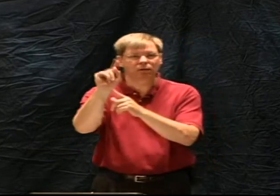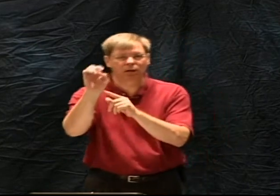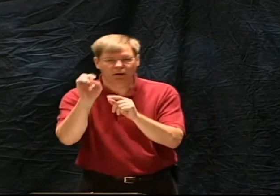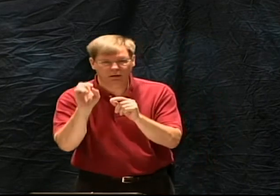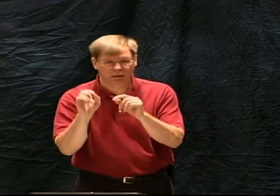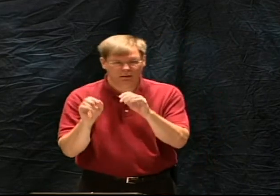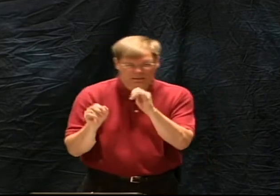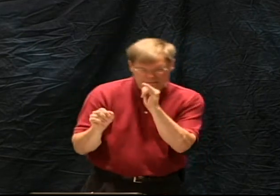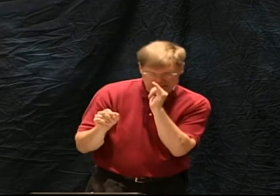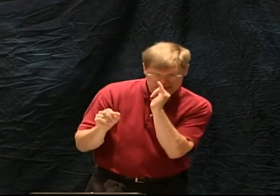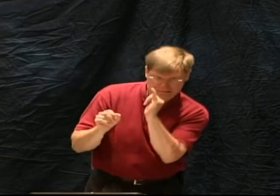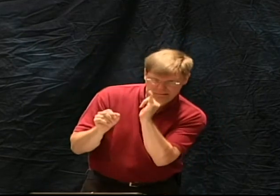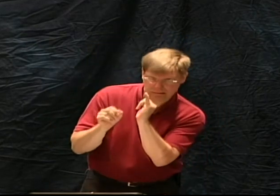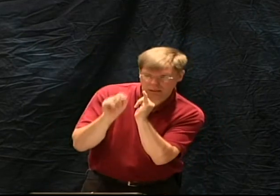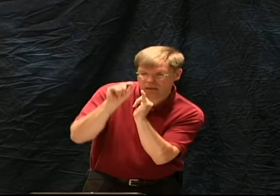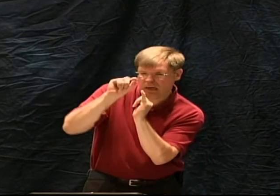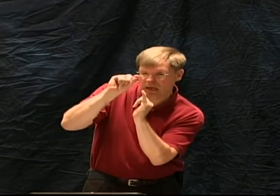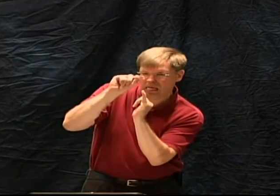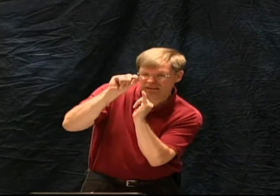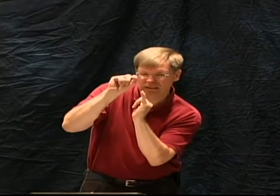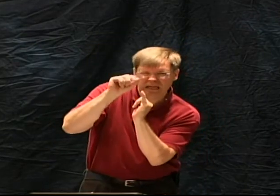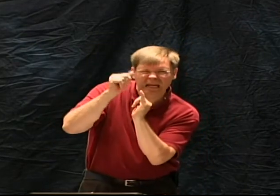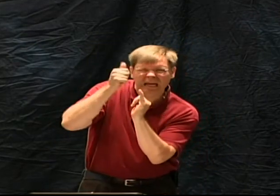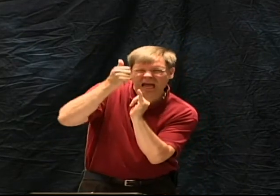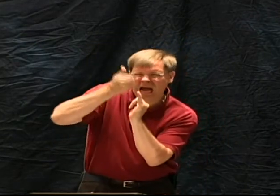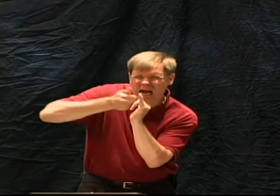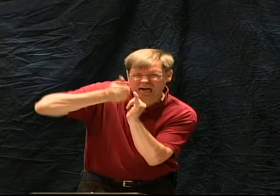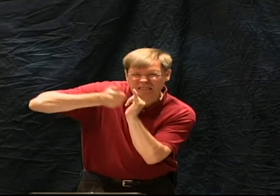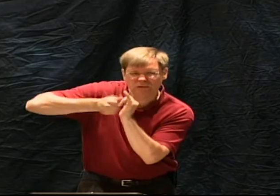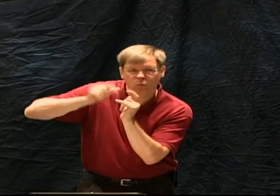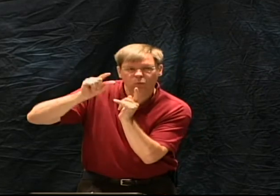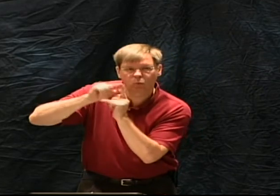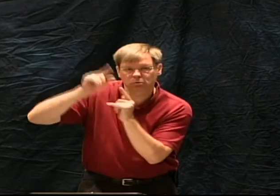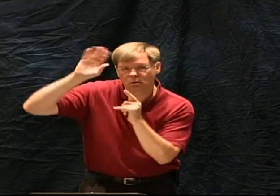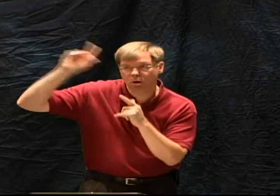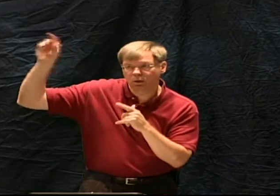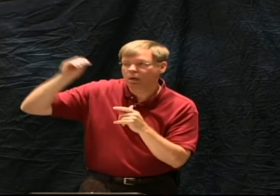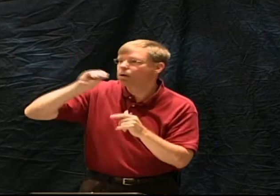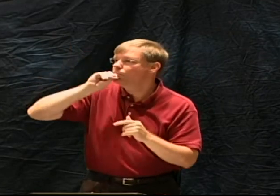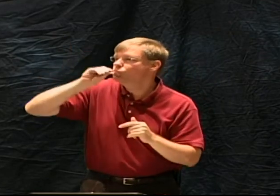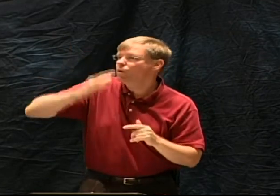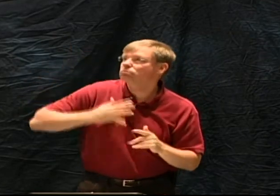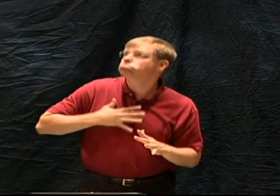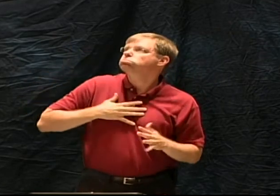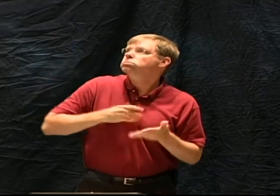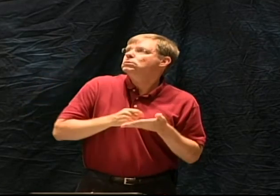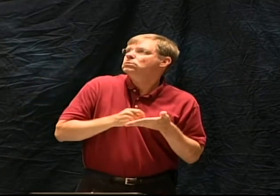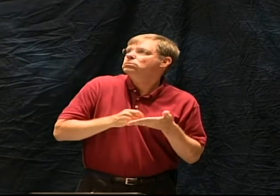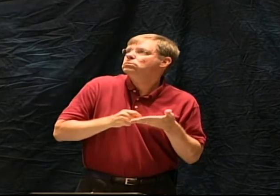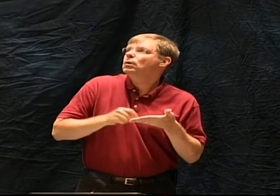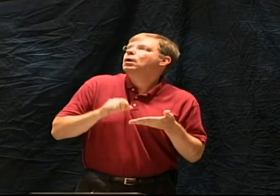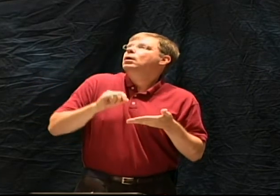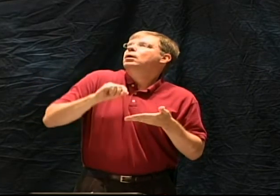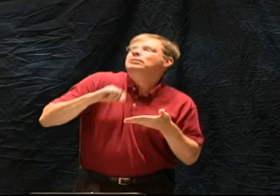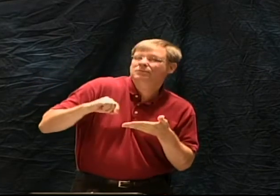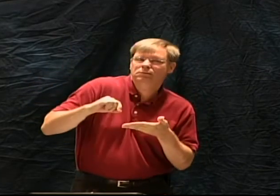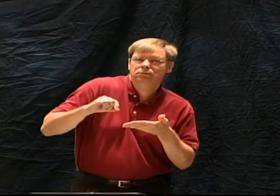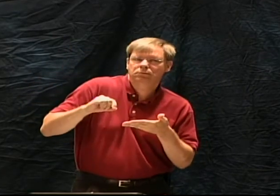Now we've mentioned that every part of scripture is important and inerrant. That every